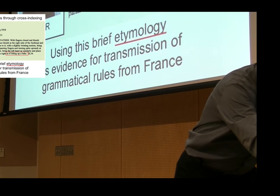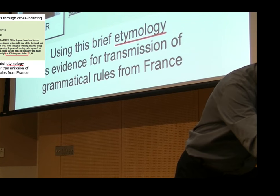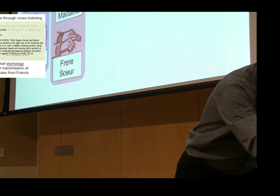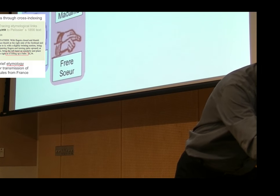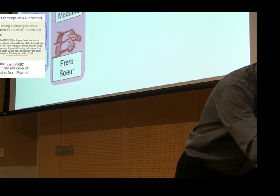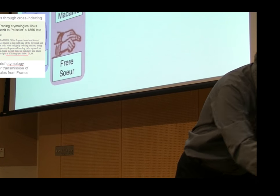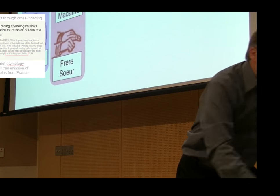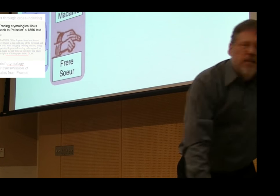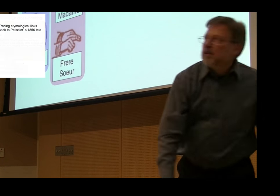I will show you here.